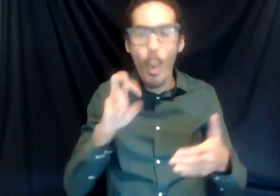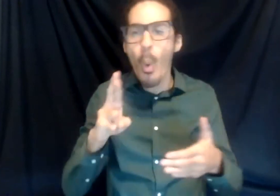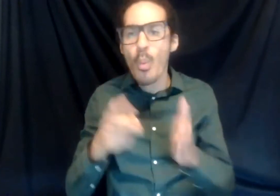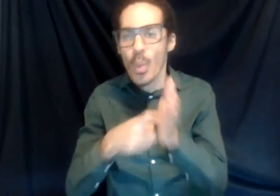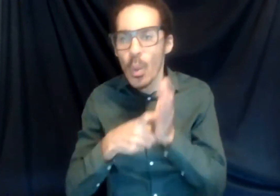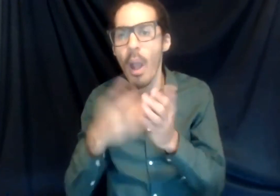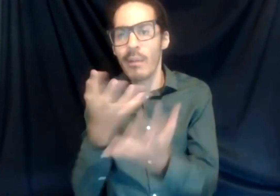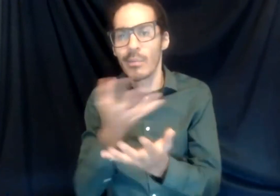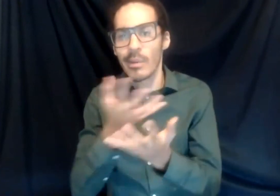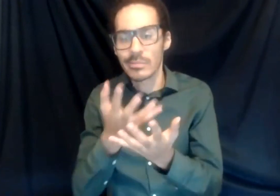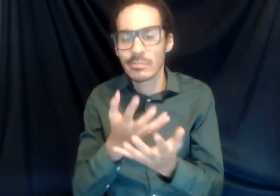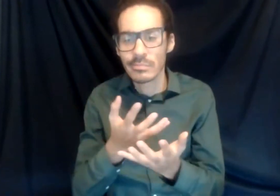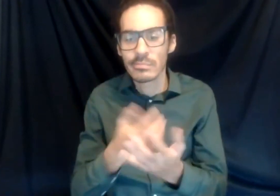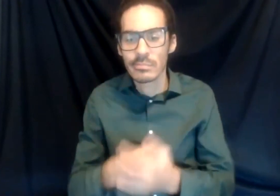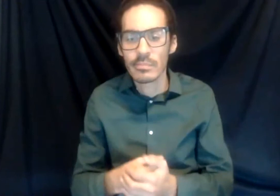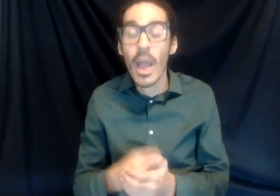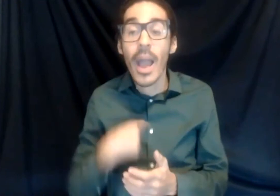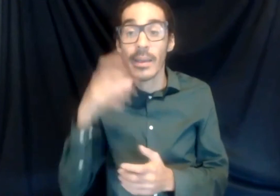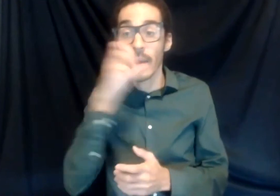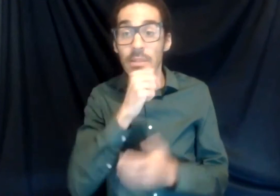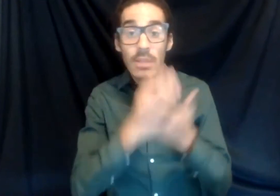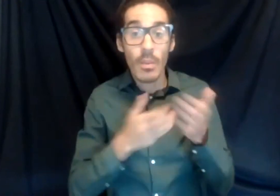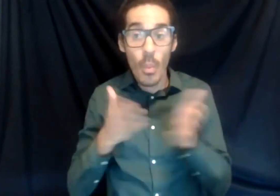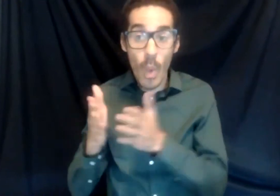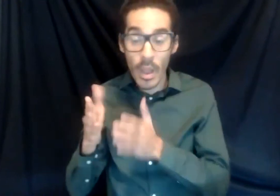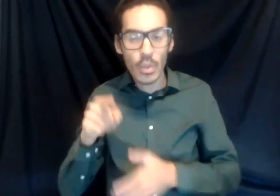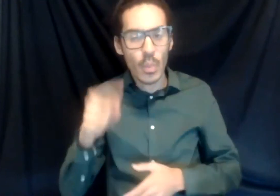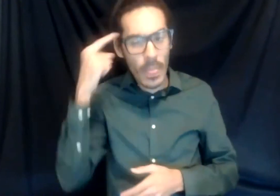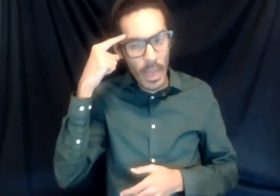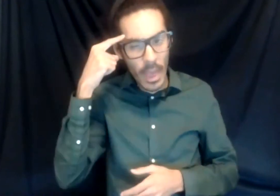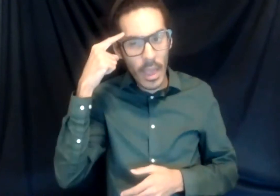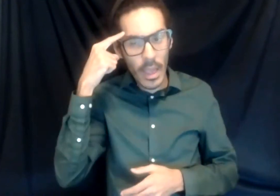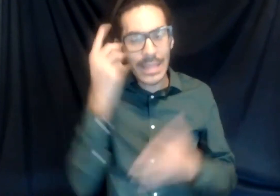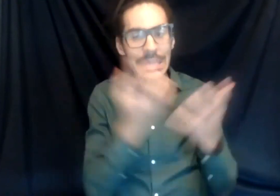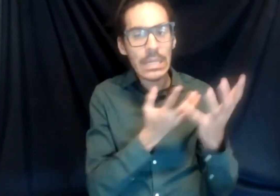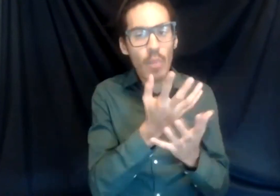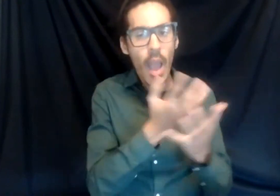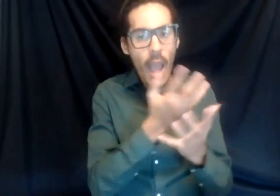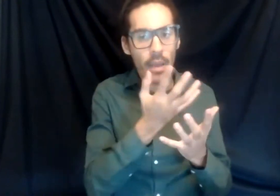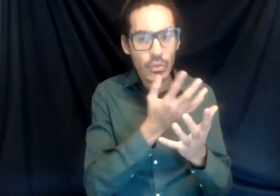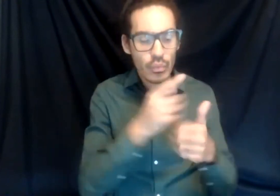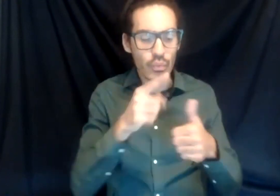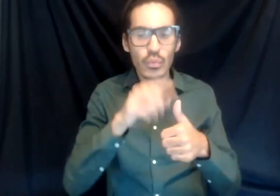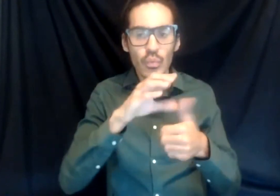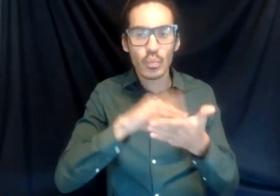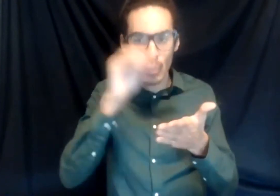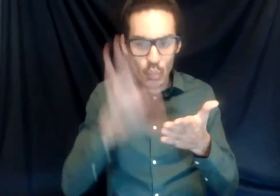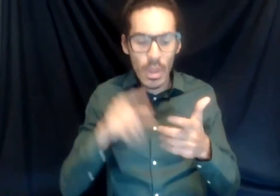So I guess in some ways, do you, do you think those interactions between students and faculty and staff